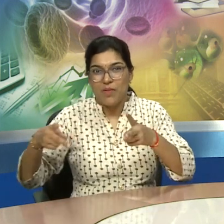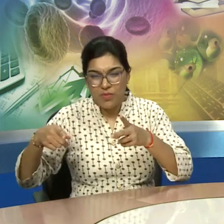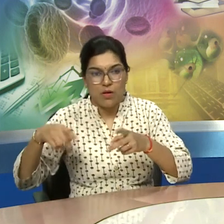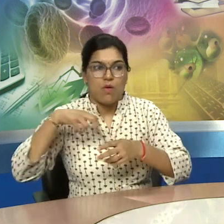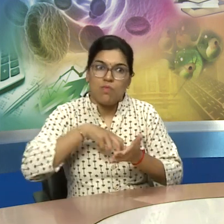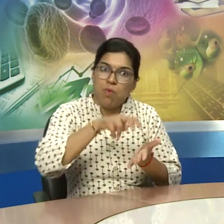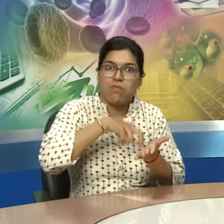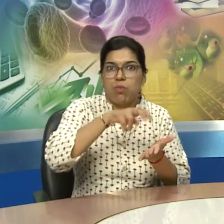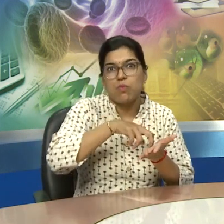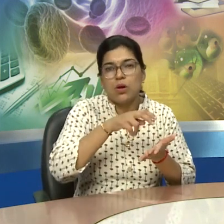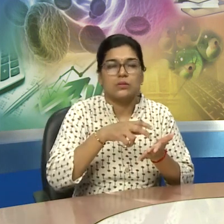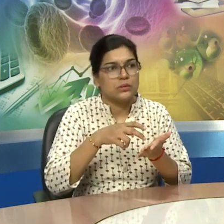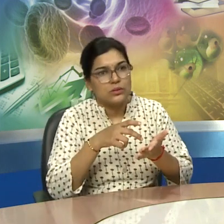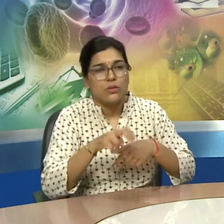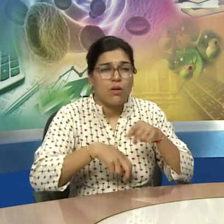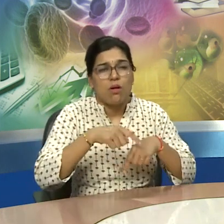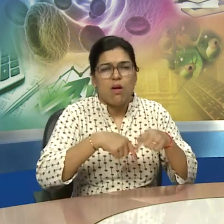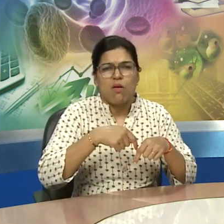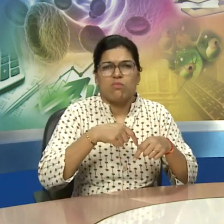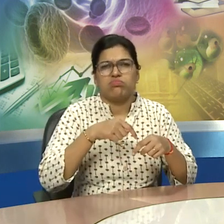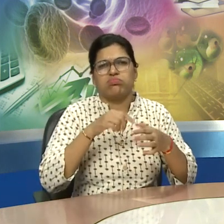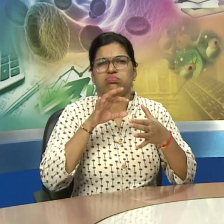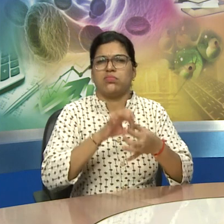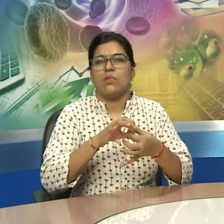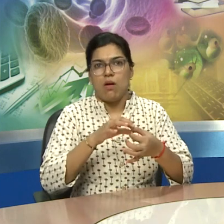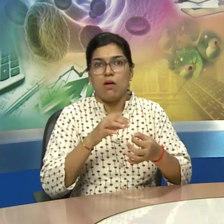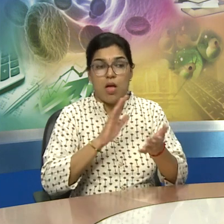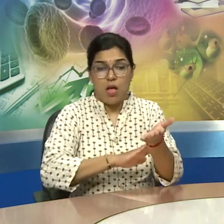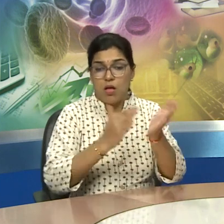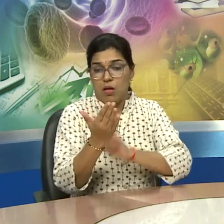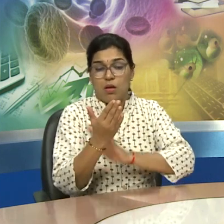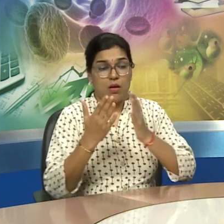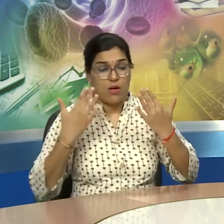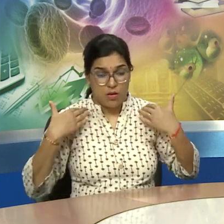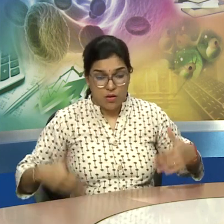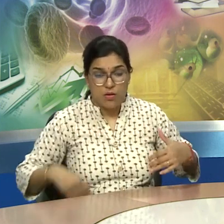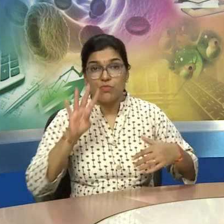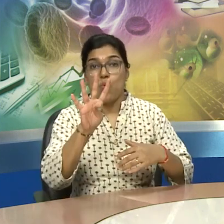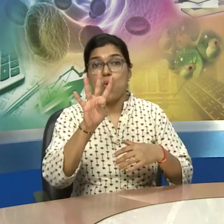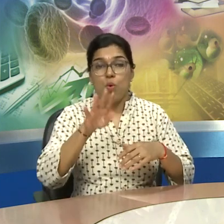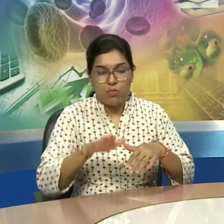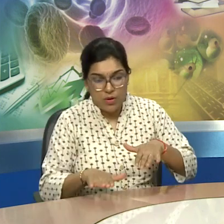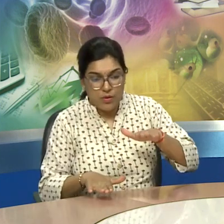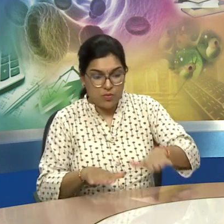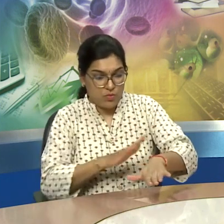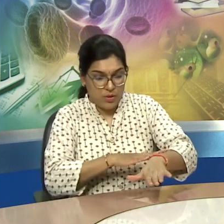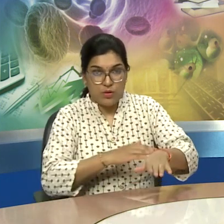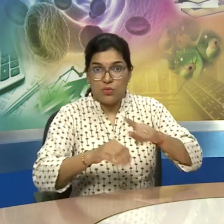and they all walked on all fours on the ground two